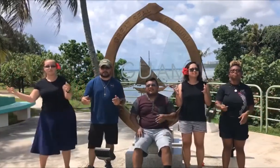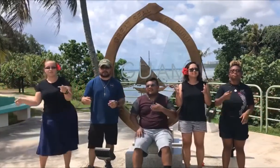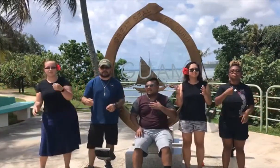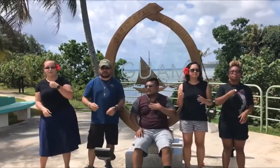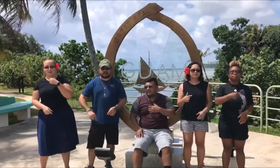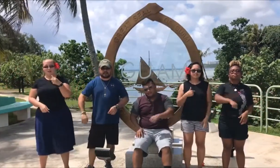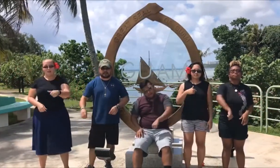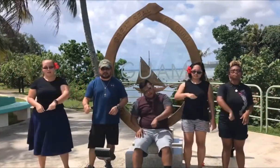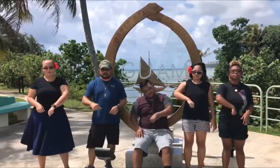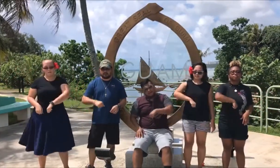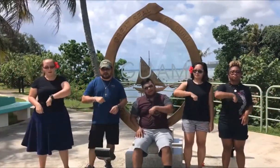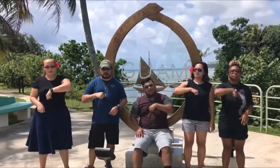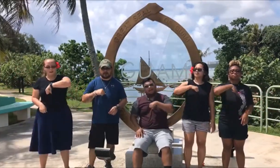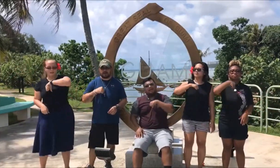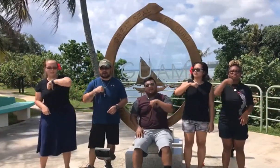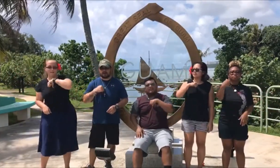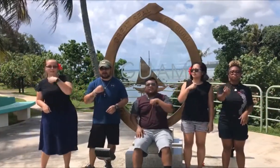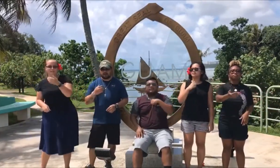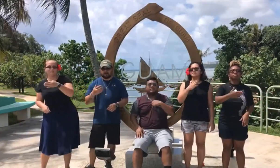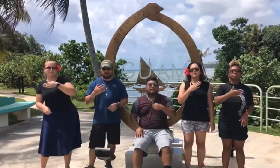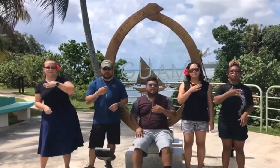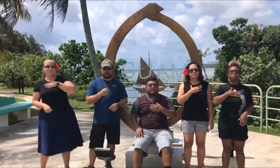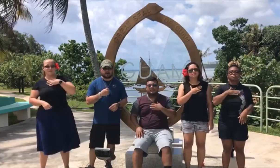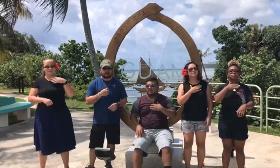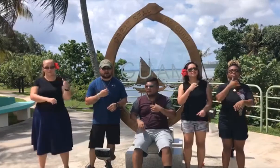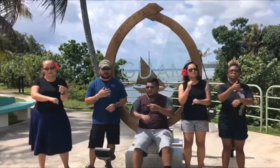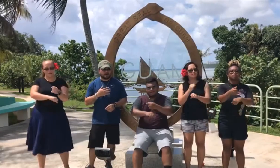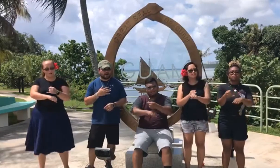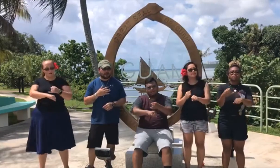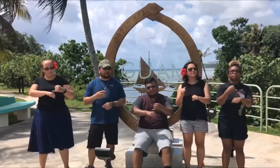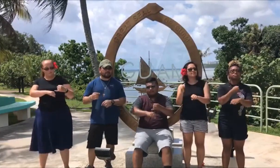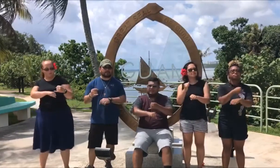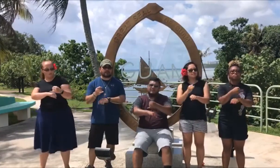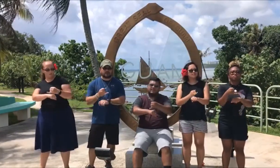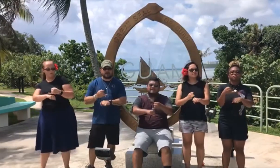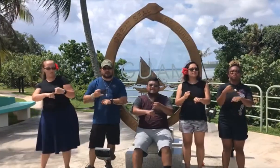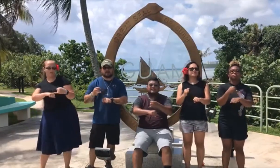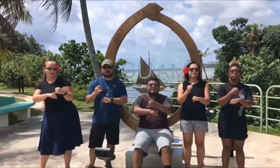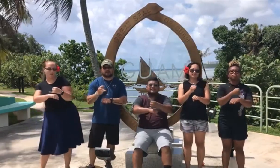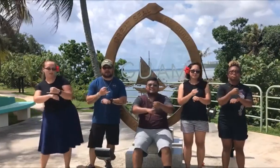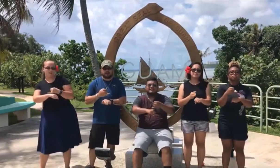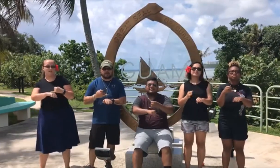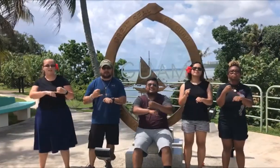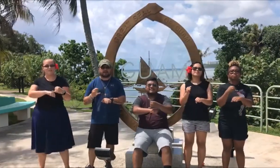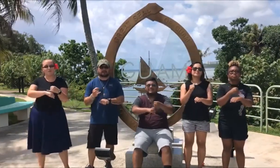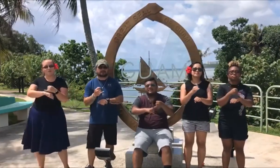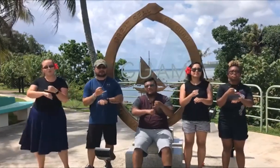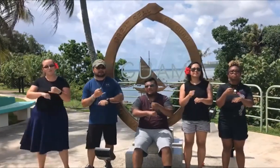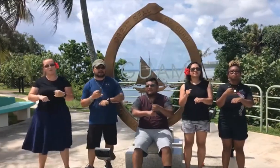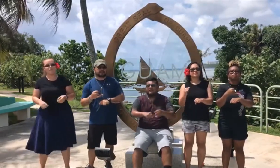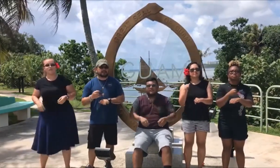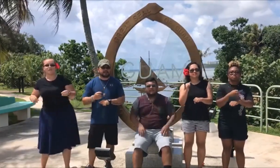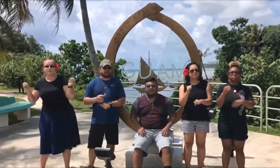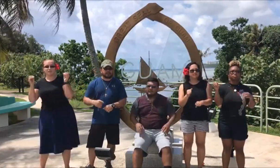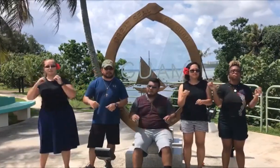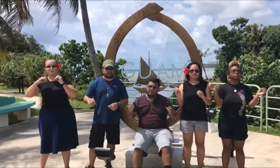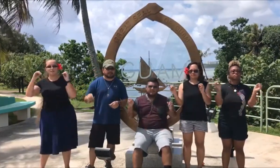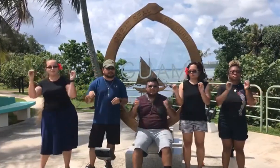St. I'm proud of where I'm from from Yeah,